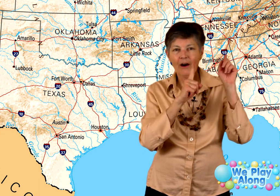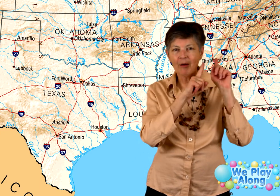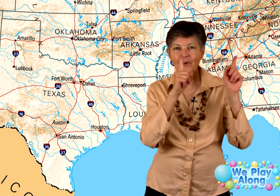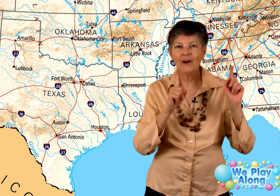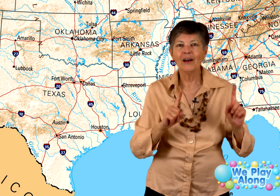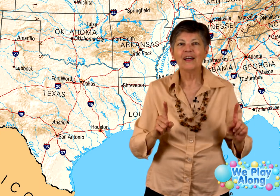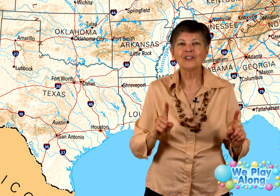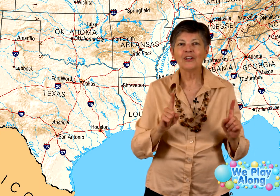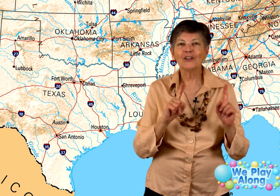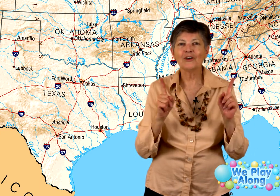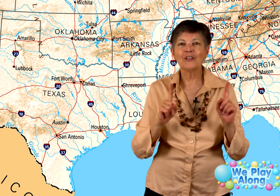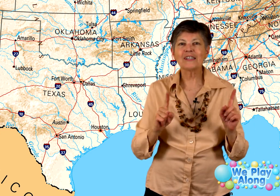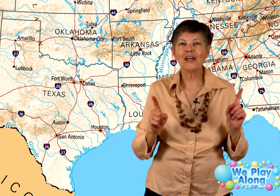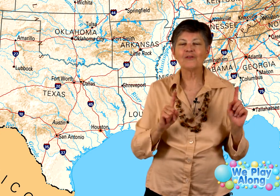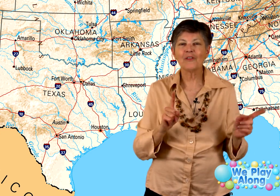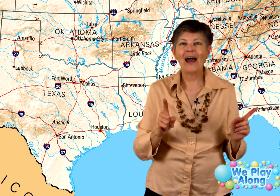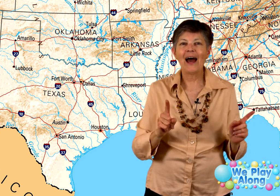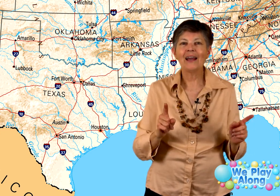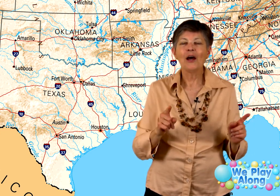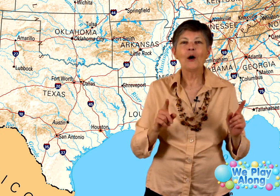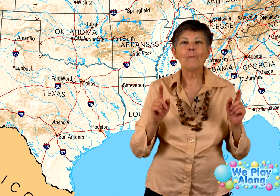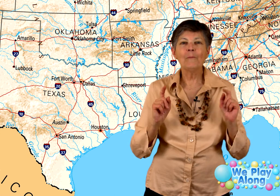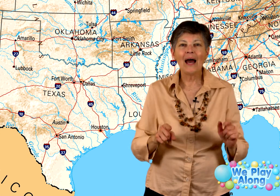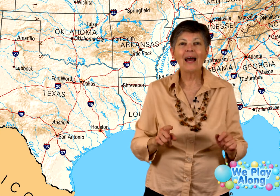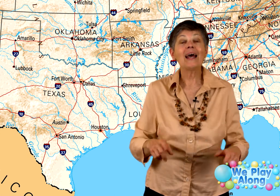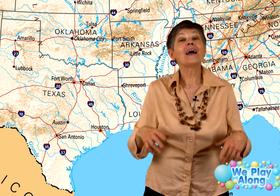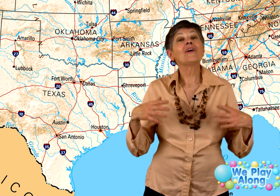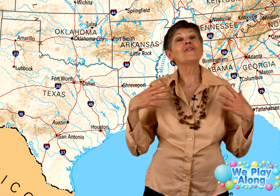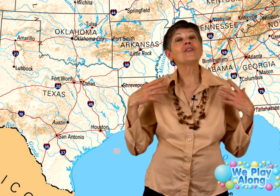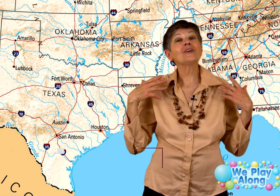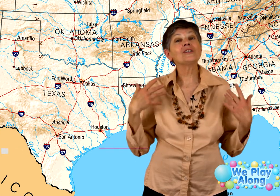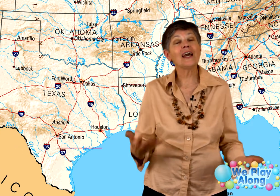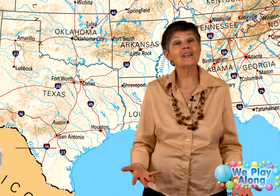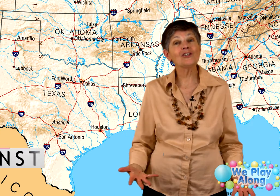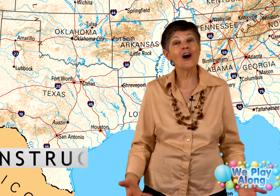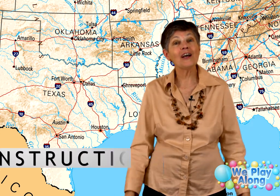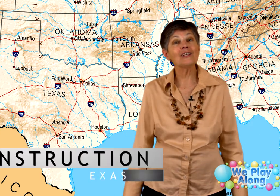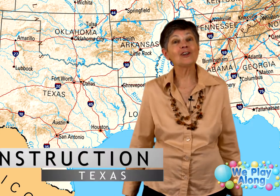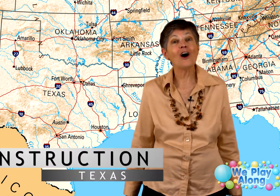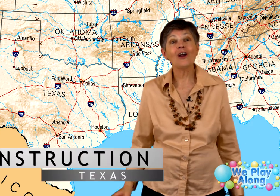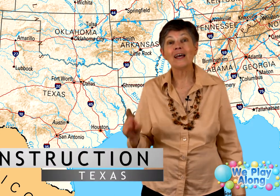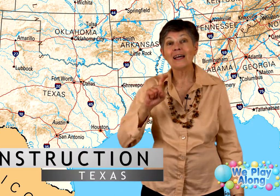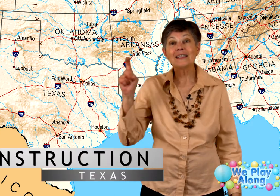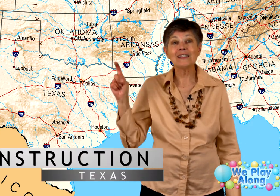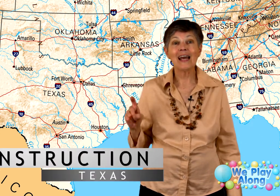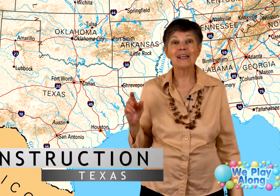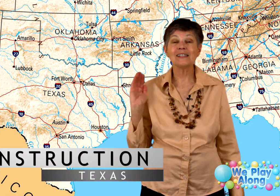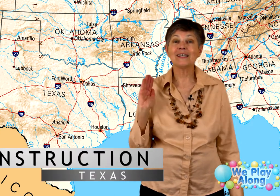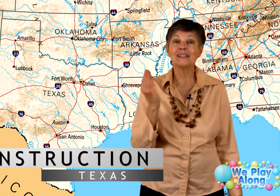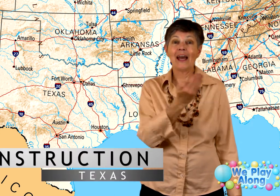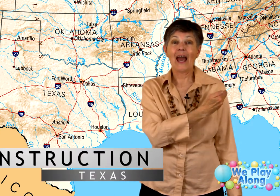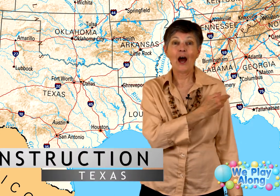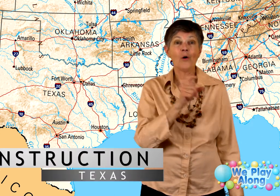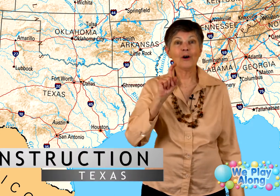card up there to learn the signs for that. But their state song is called Texas Our